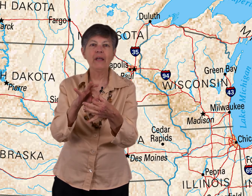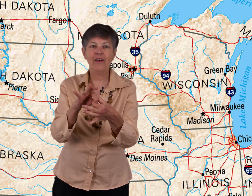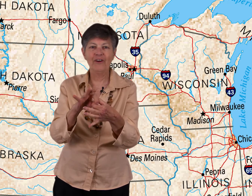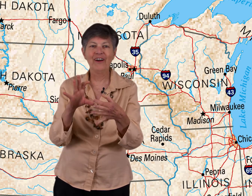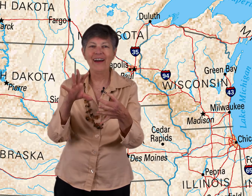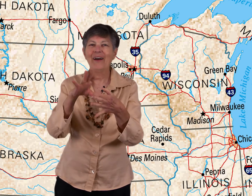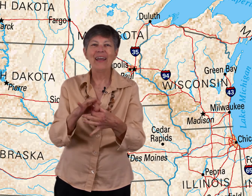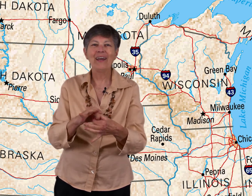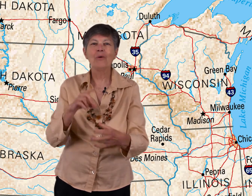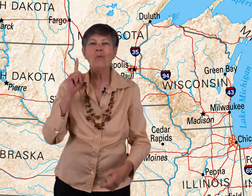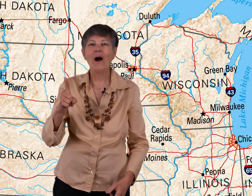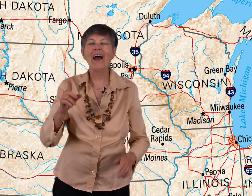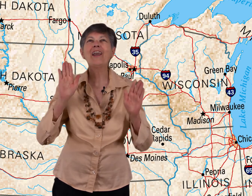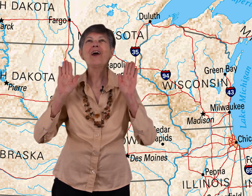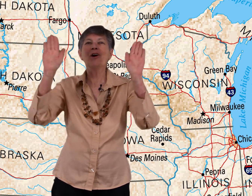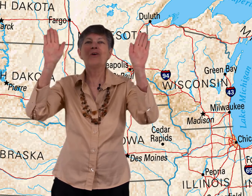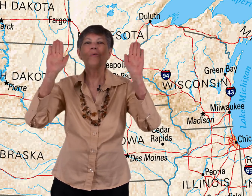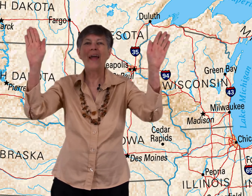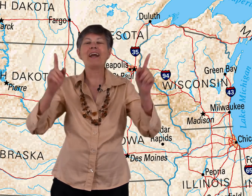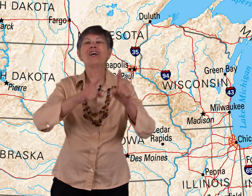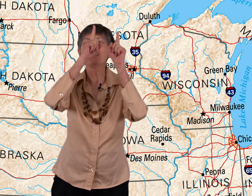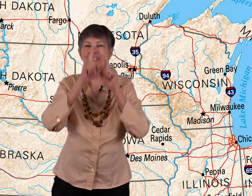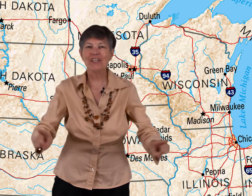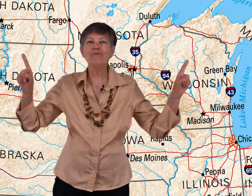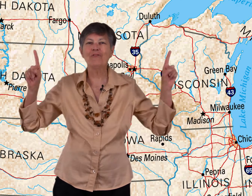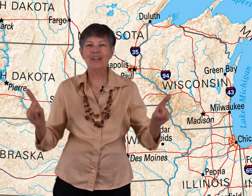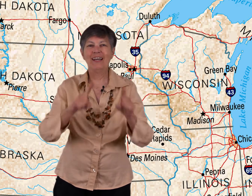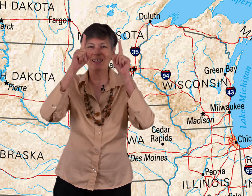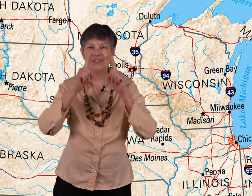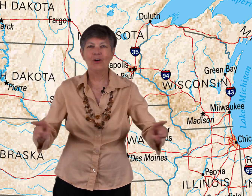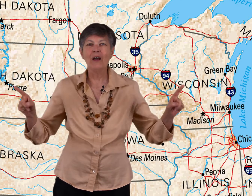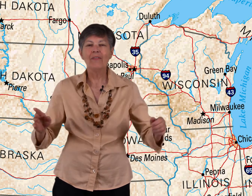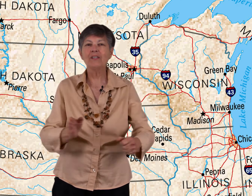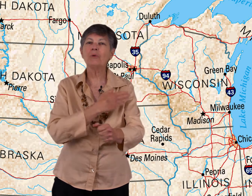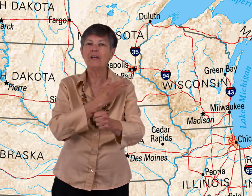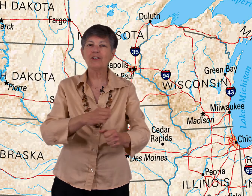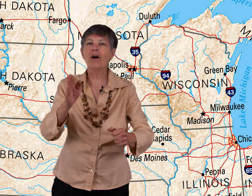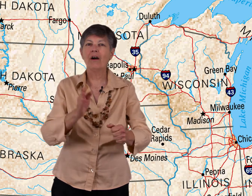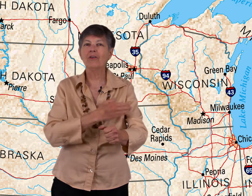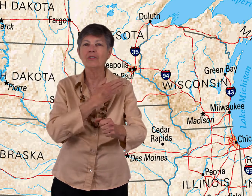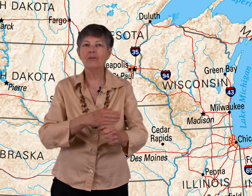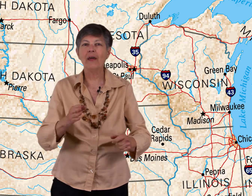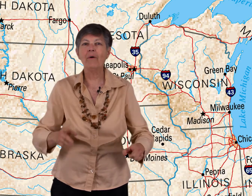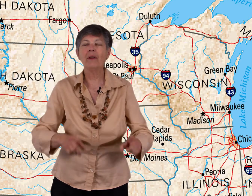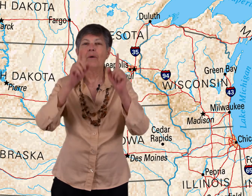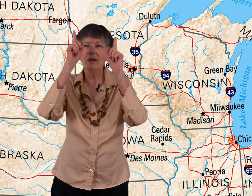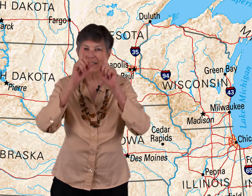them together in one grand symphony. So this would be song, you could do that one, but a